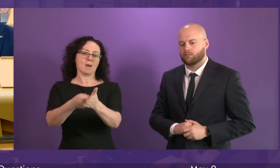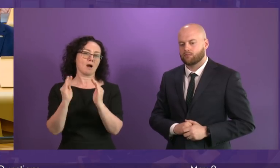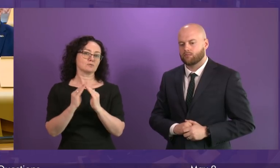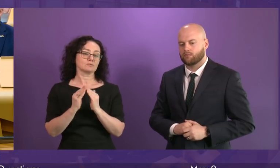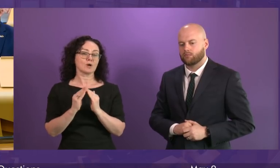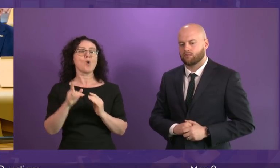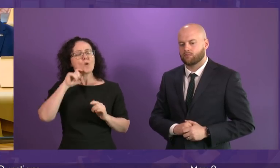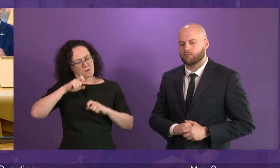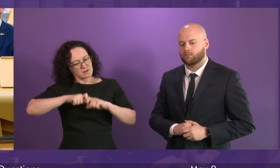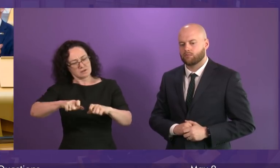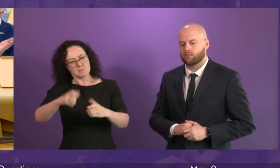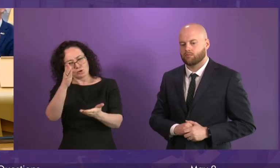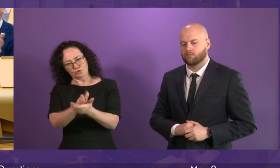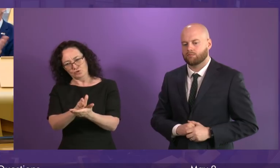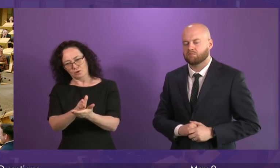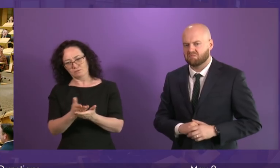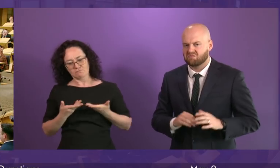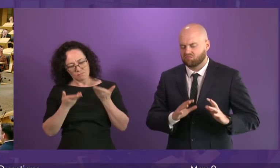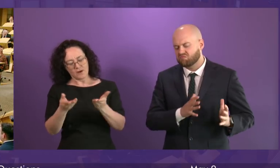policies that people across the country need.